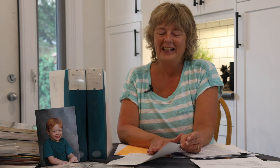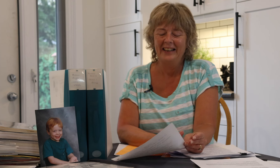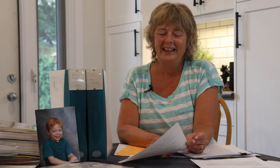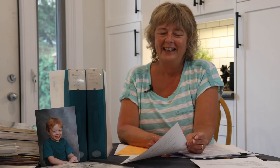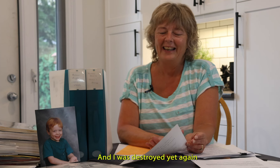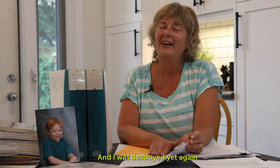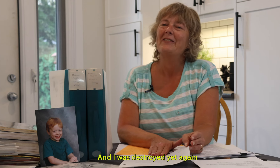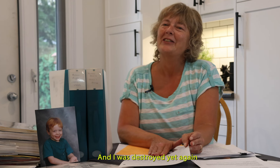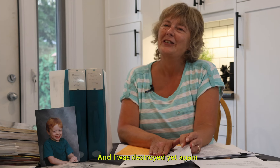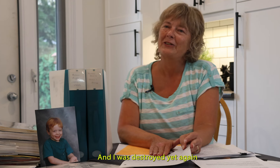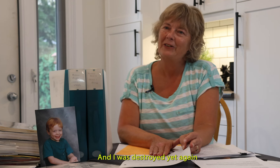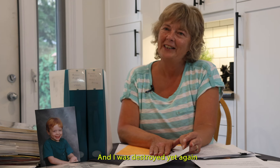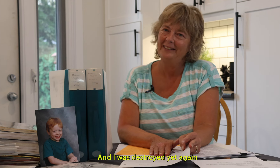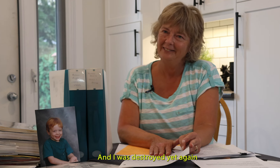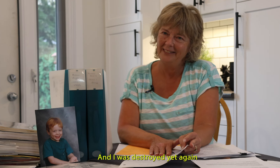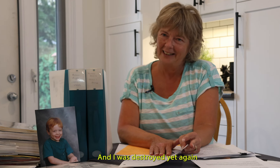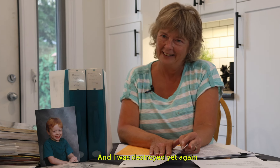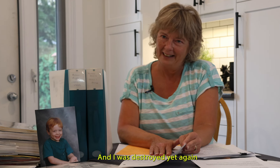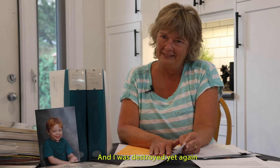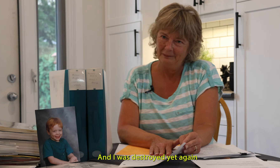And I was destroyed yet again.